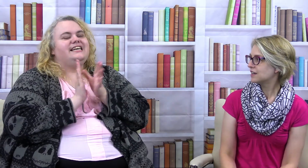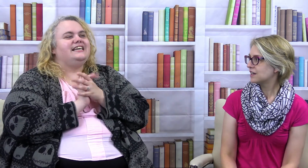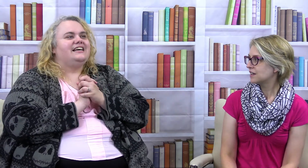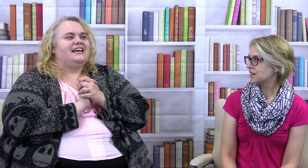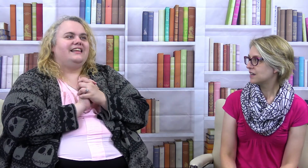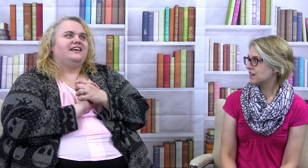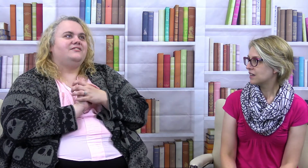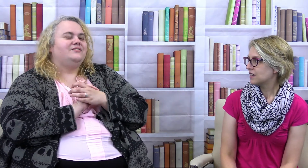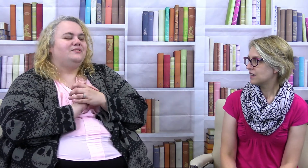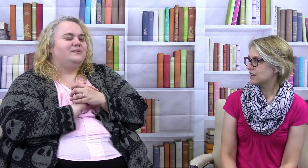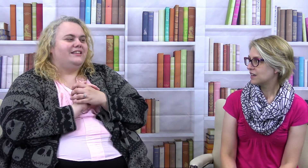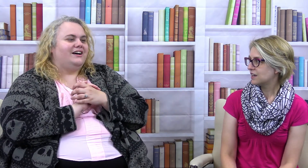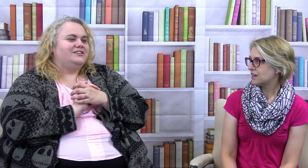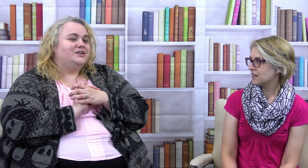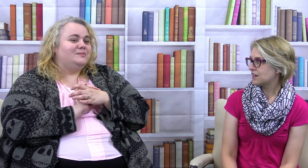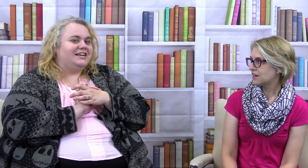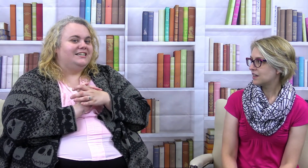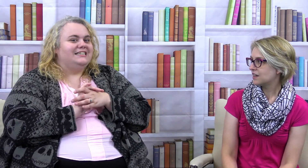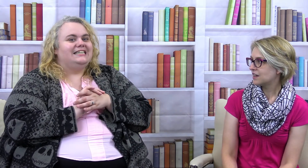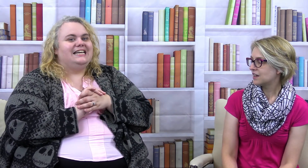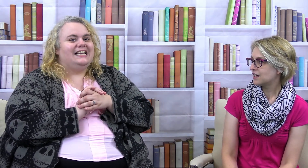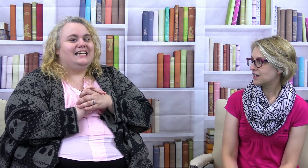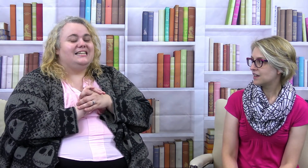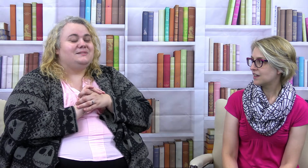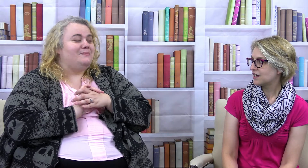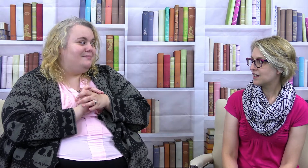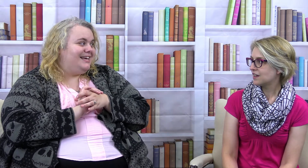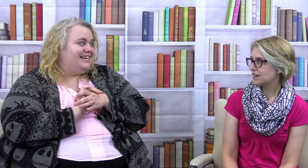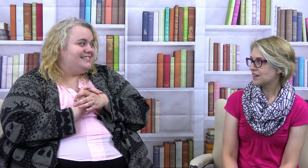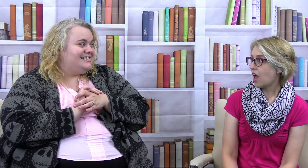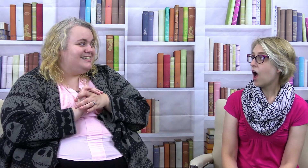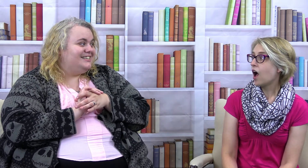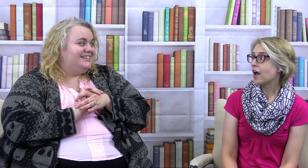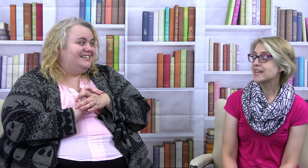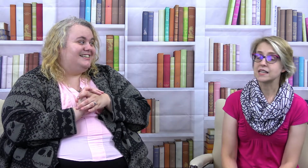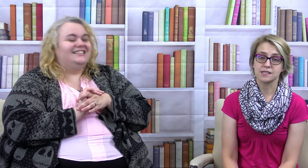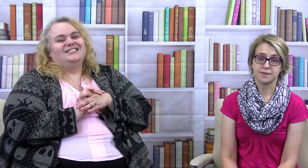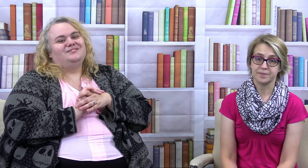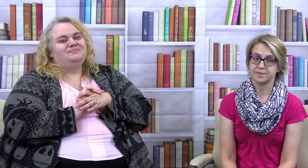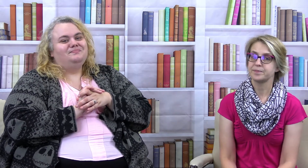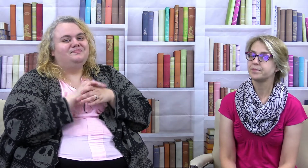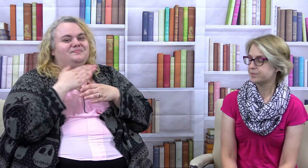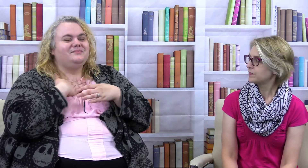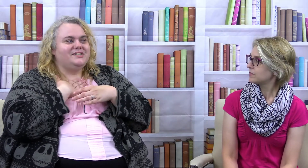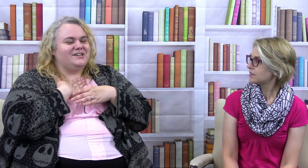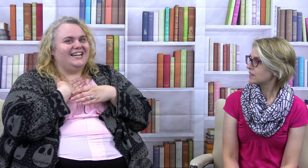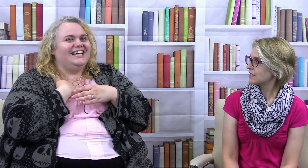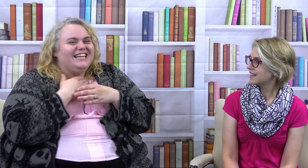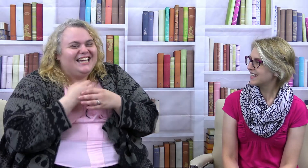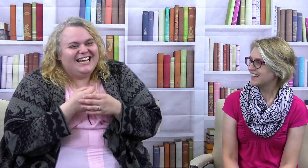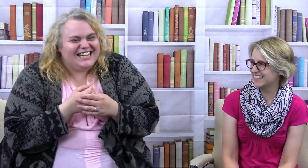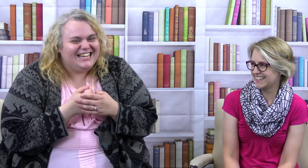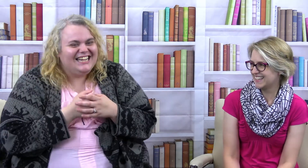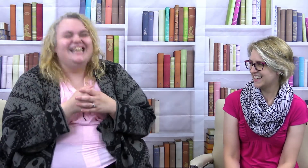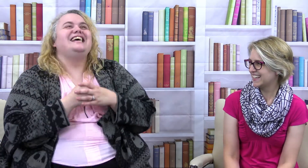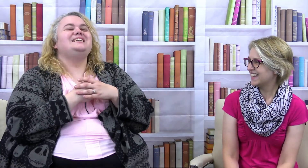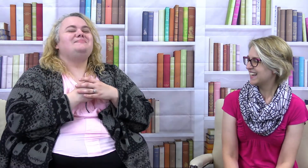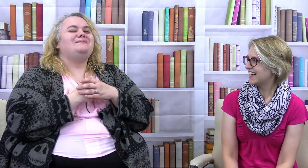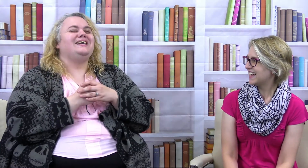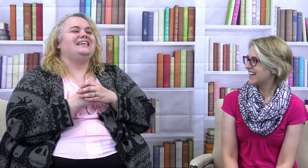thing I think of with October is pumpkins. Yes. Sorry. It's pumpkins